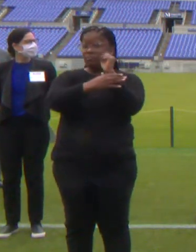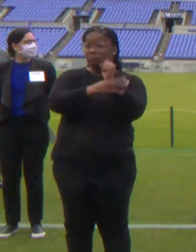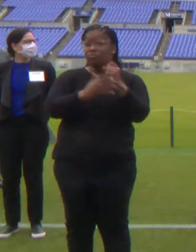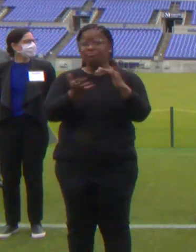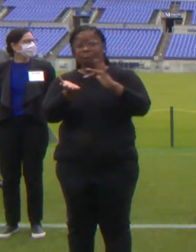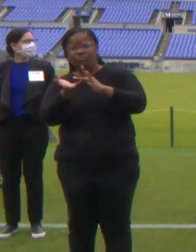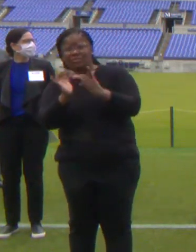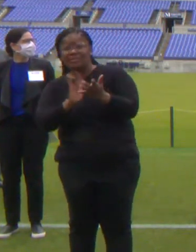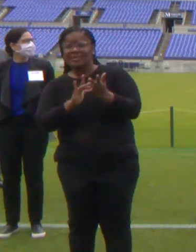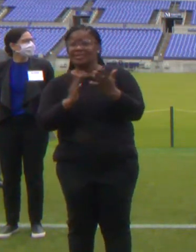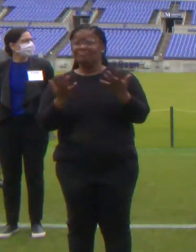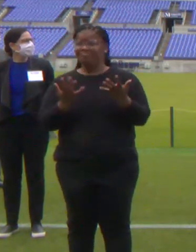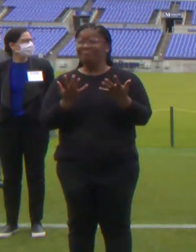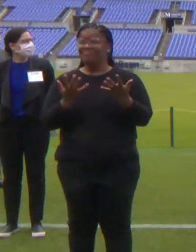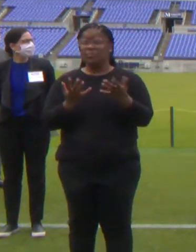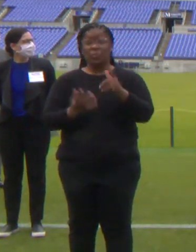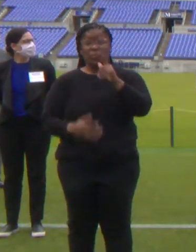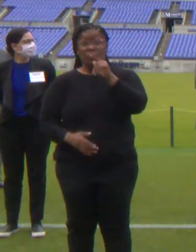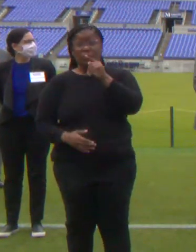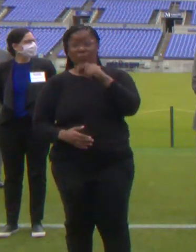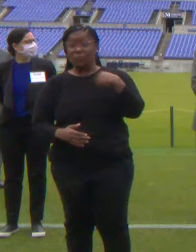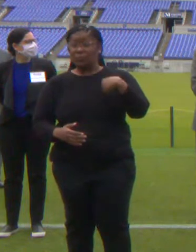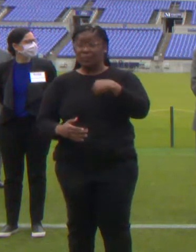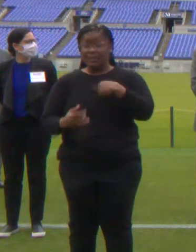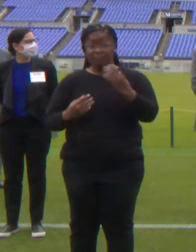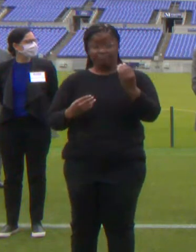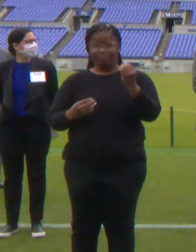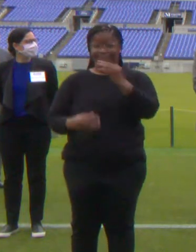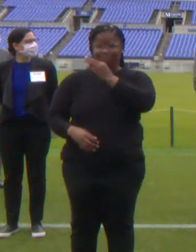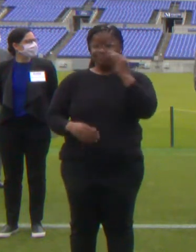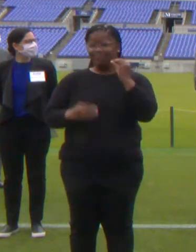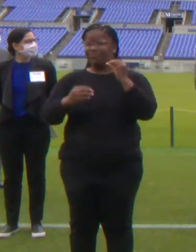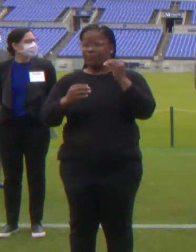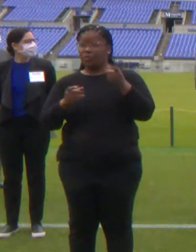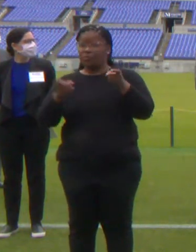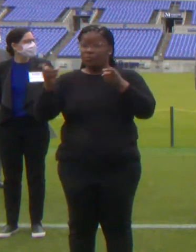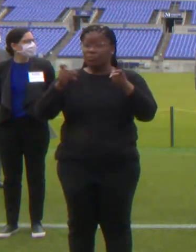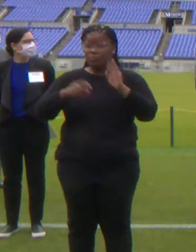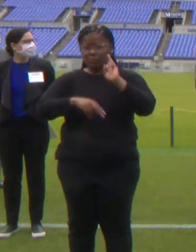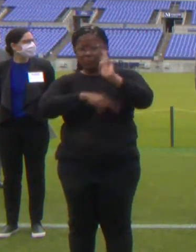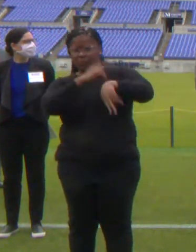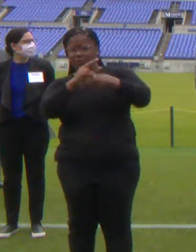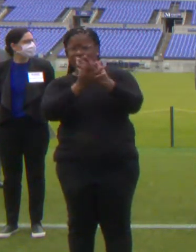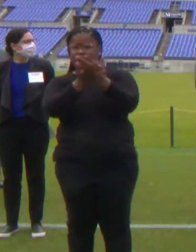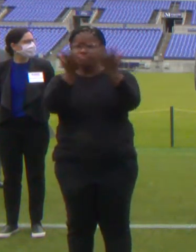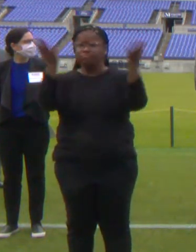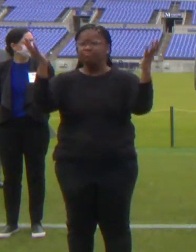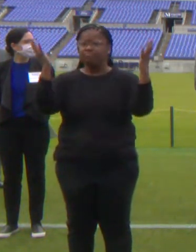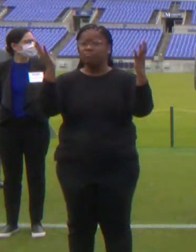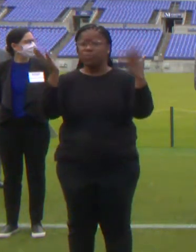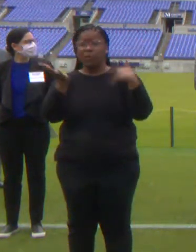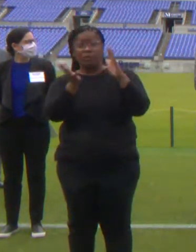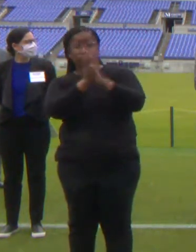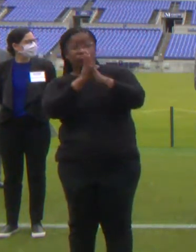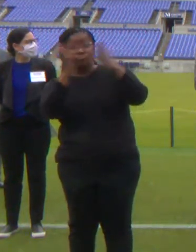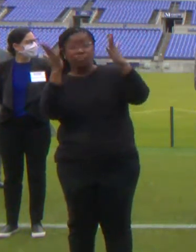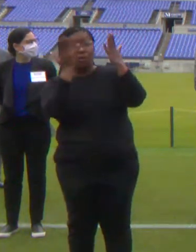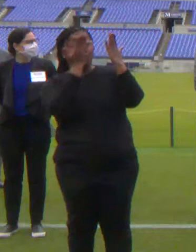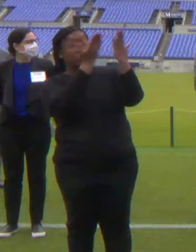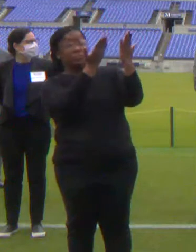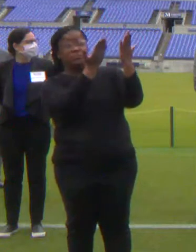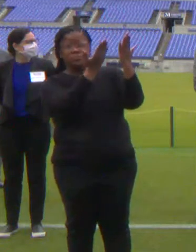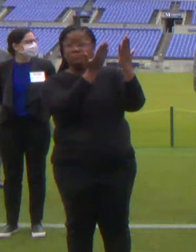peace. The supreme rule of the universe, we believe in him and glorify his name and seek his aid in all affairs of our life.